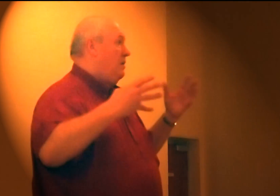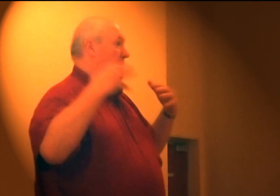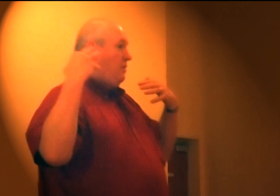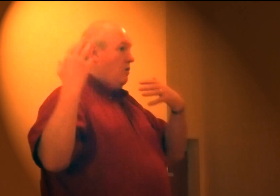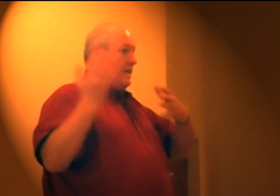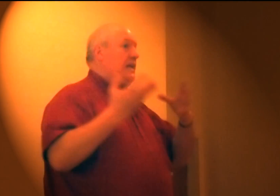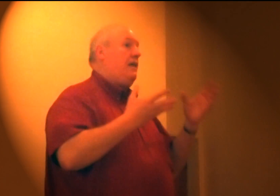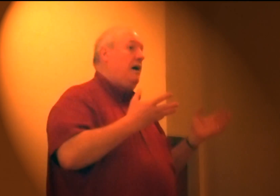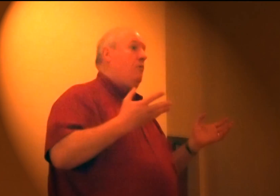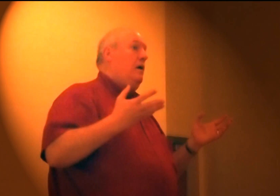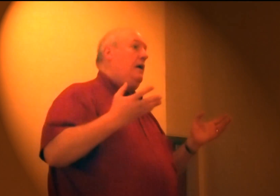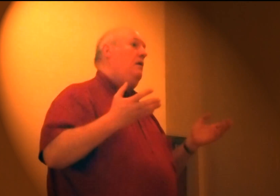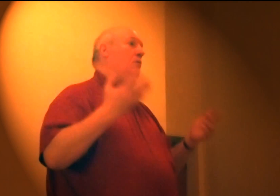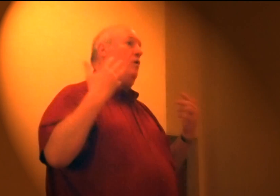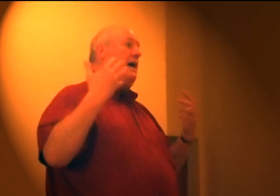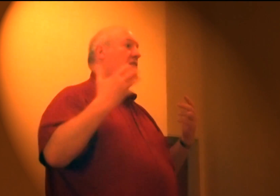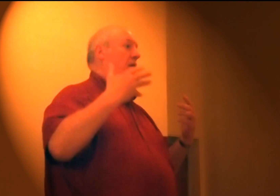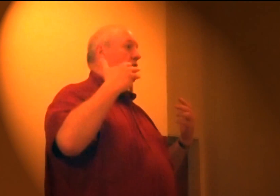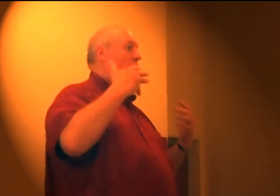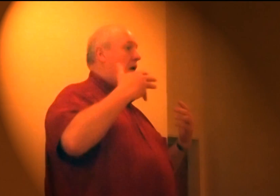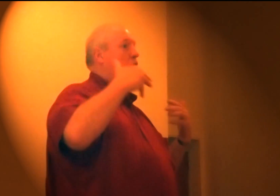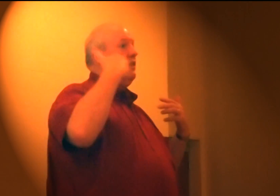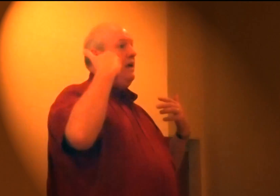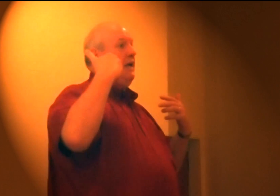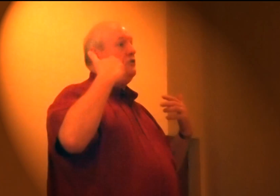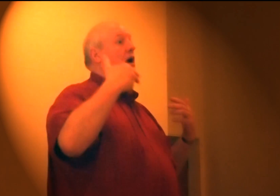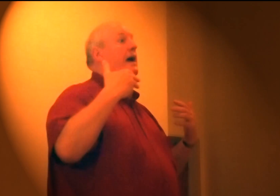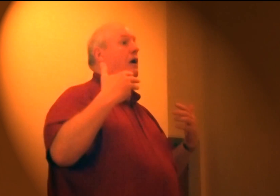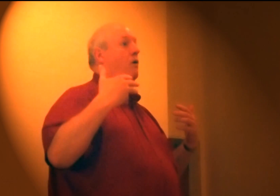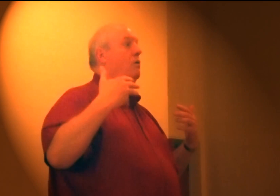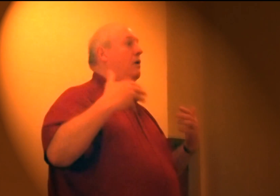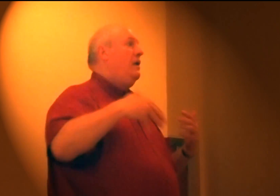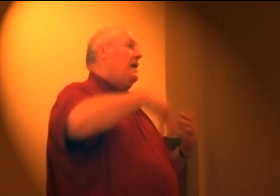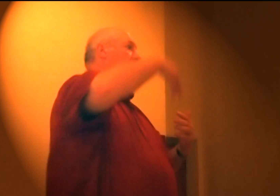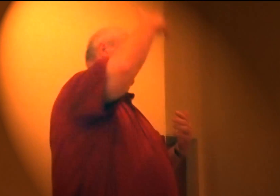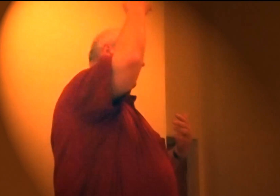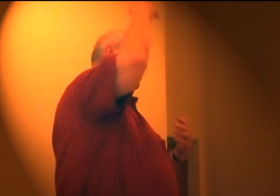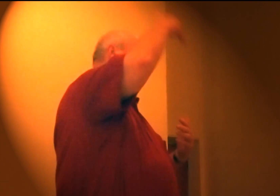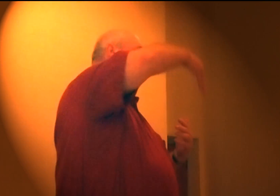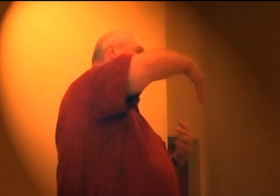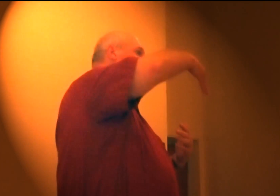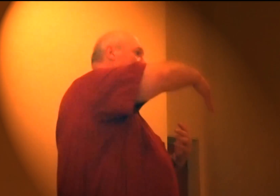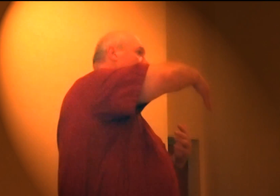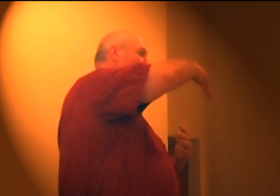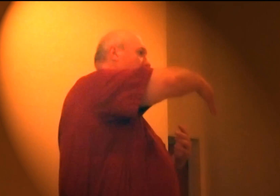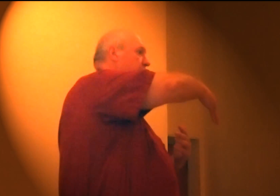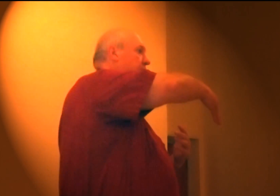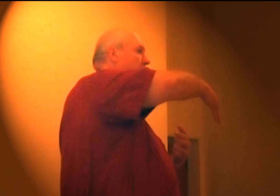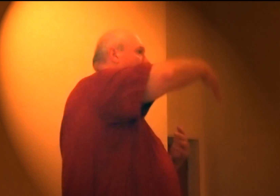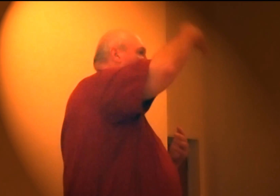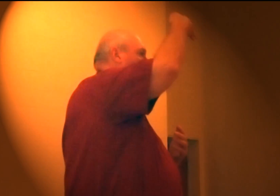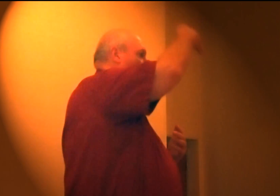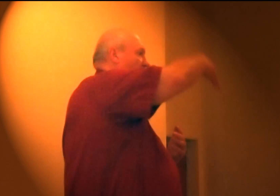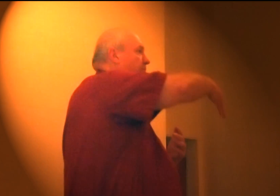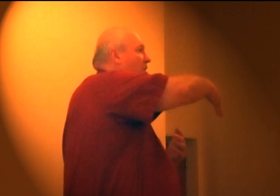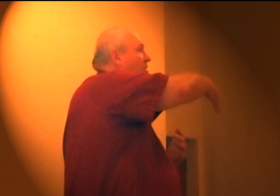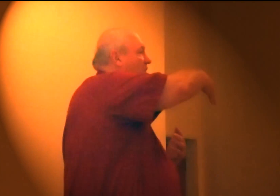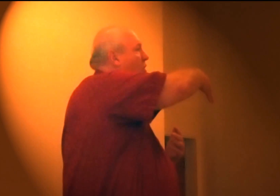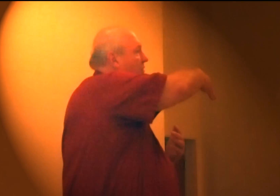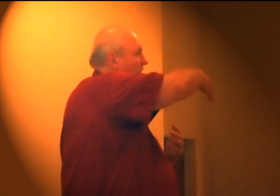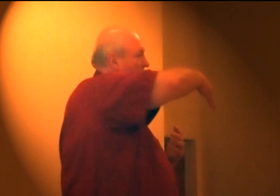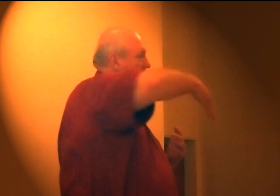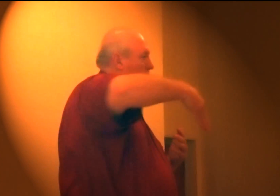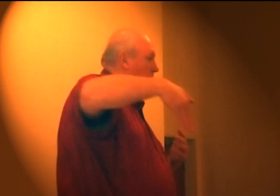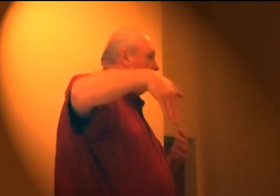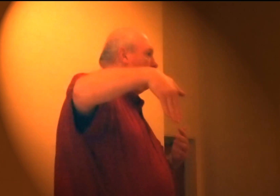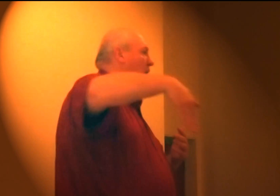dams that they're leaking that way will actually go in with a track hole and cut a trench in the front